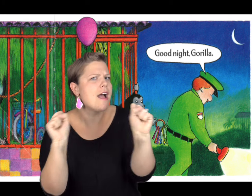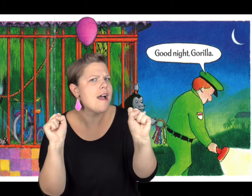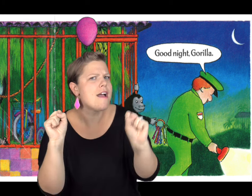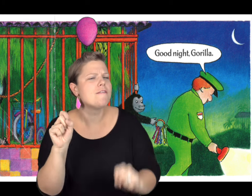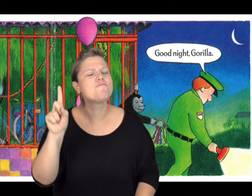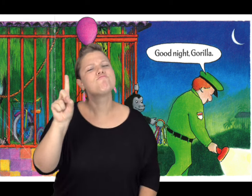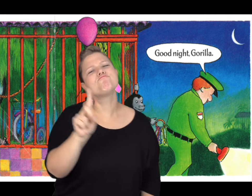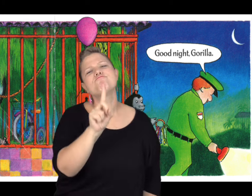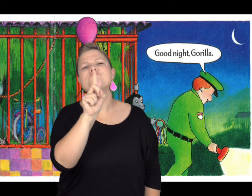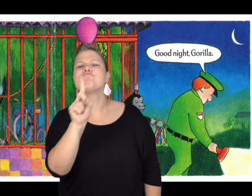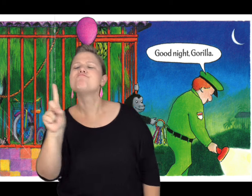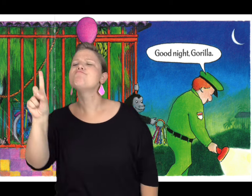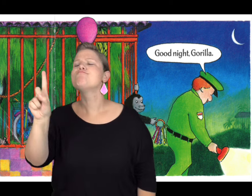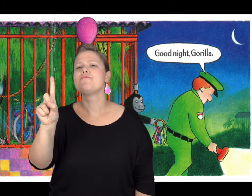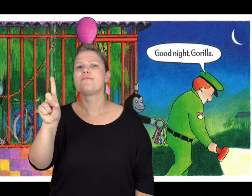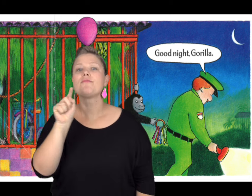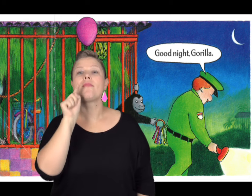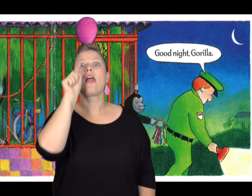all the animals were safe and sound.